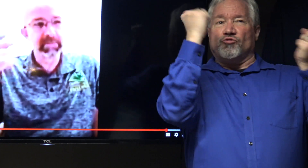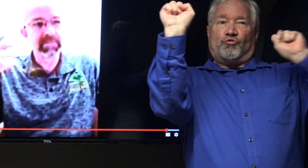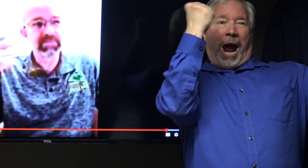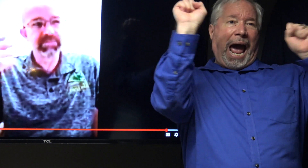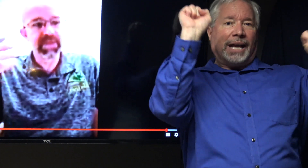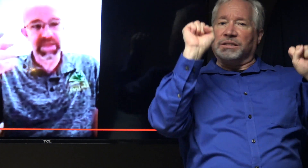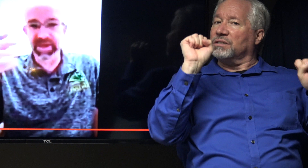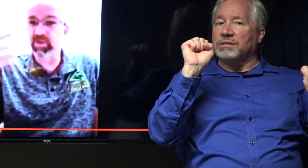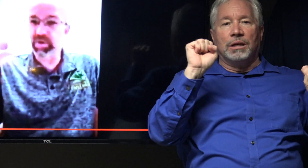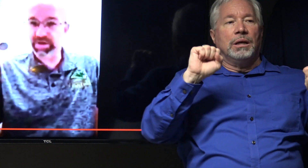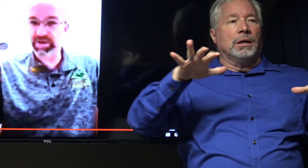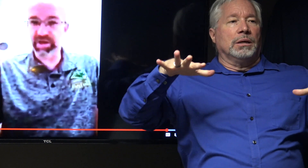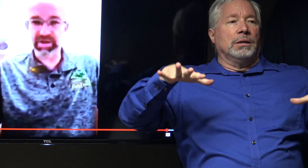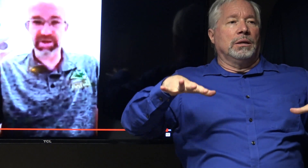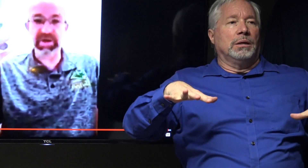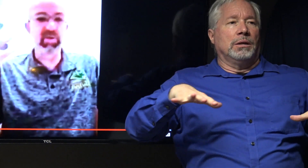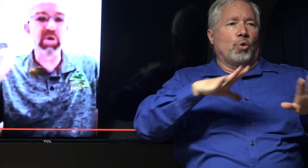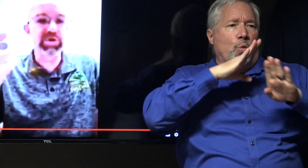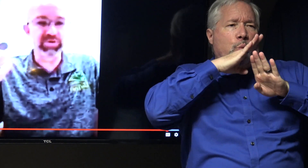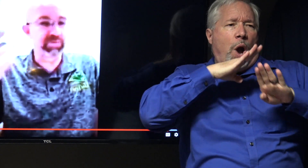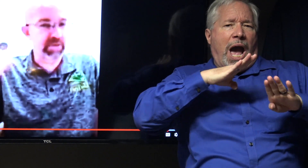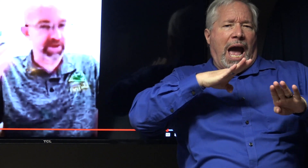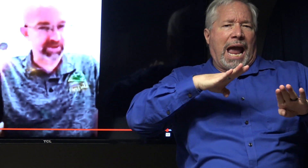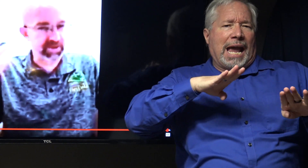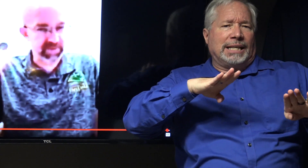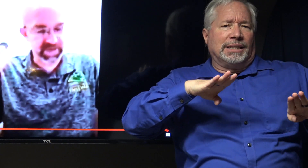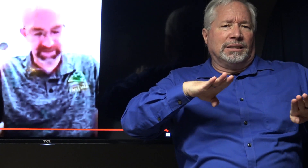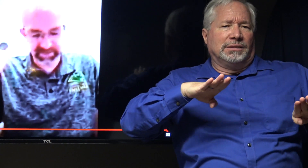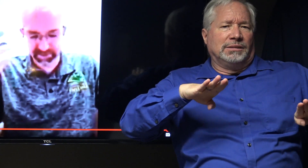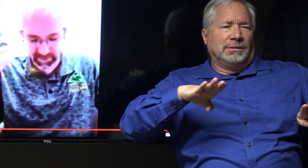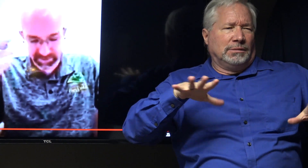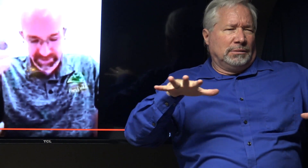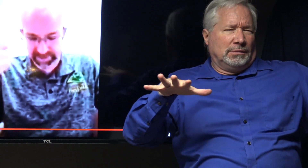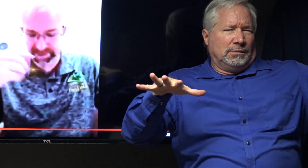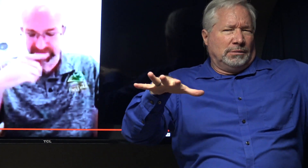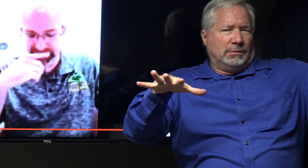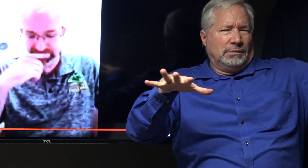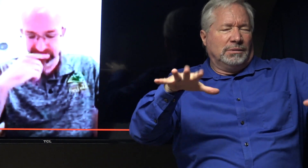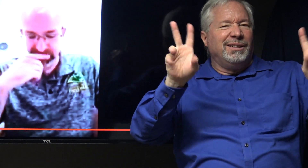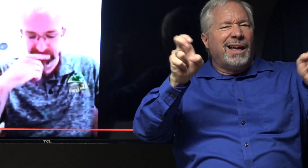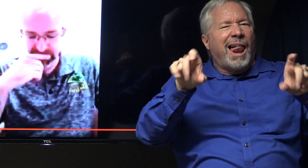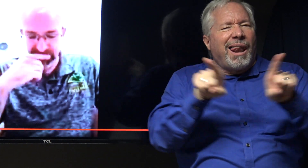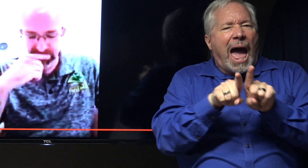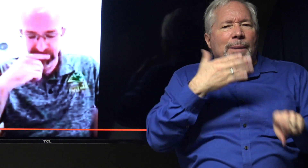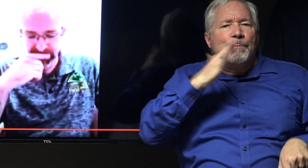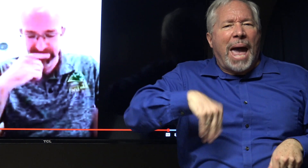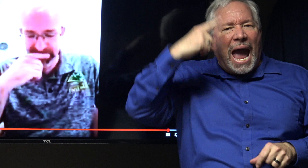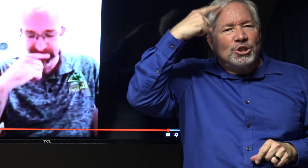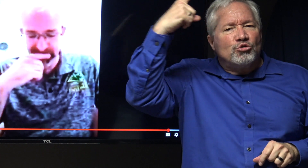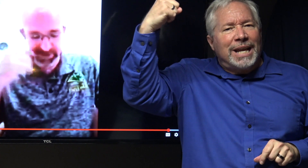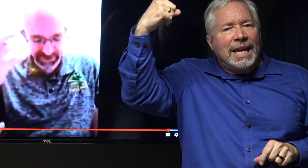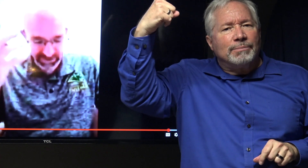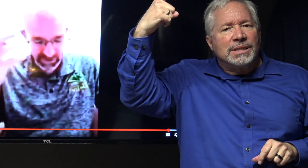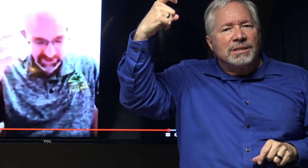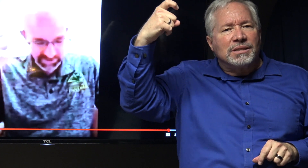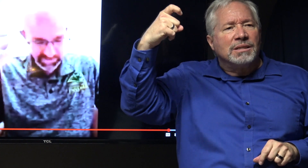had not awakened from a bad dream yet. That's what I was kind of sensing. The nation was fitful.